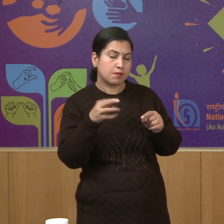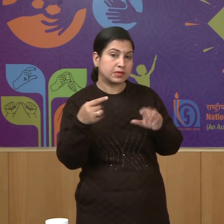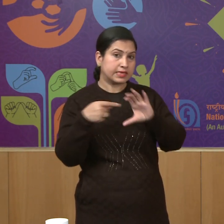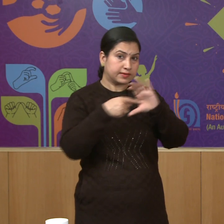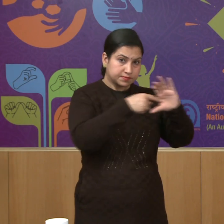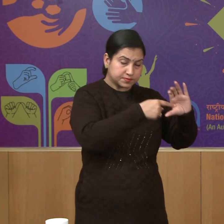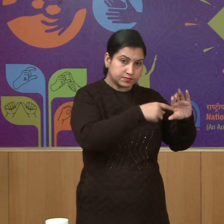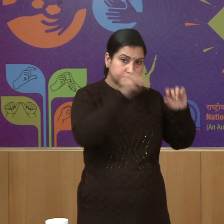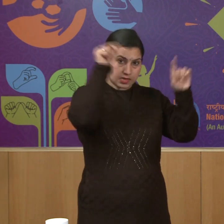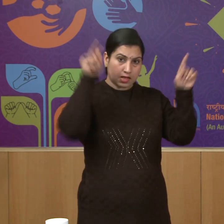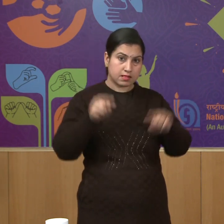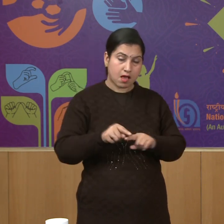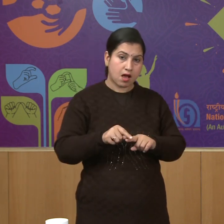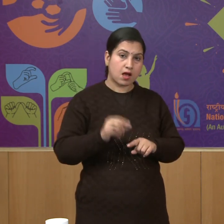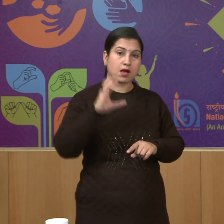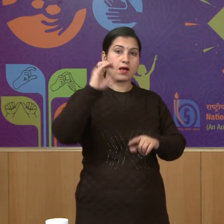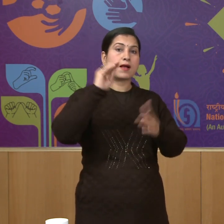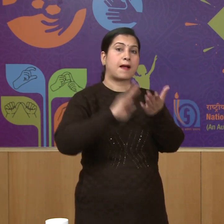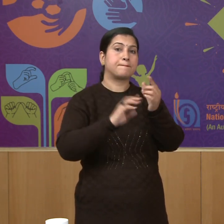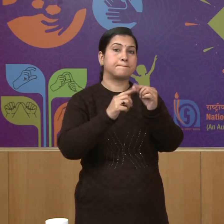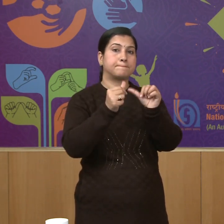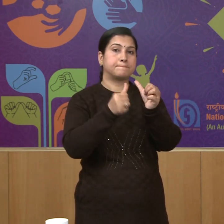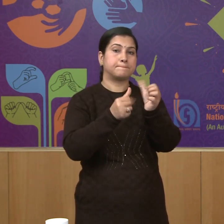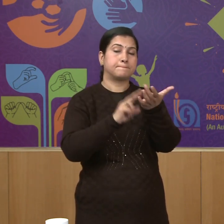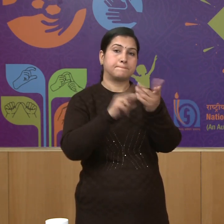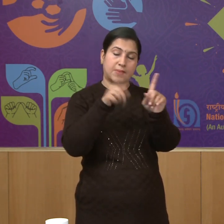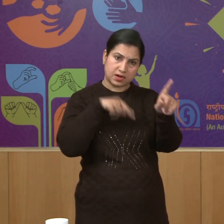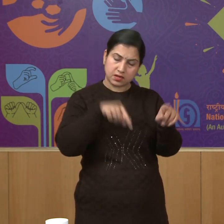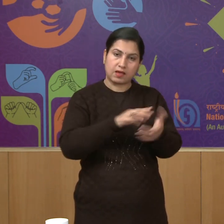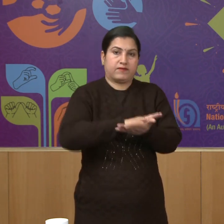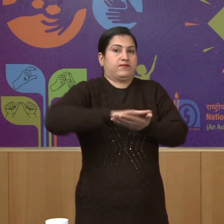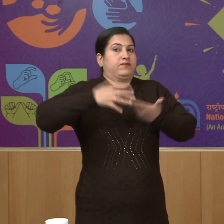East India Company was ended